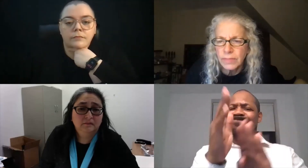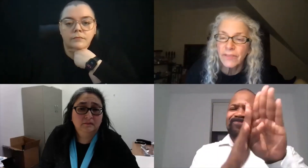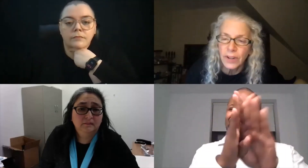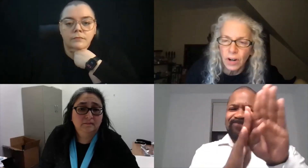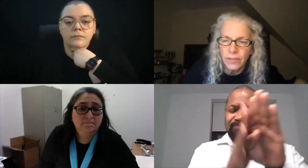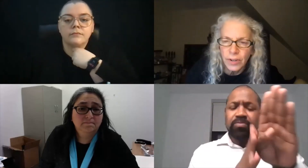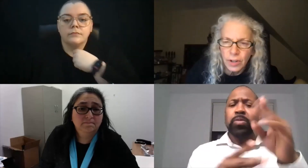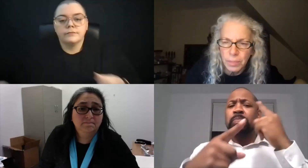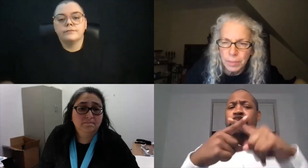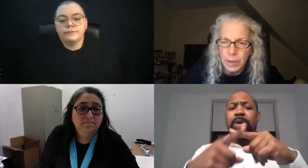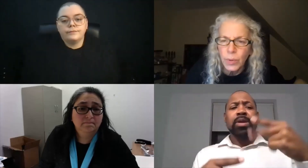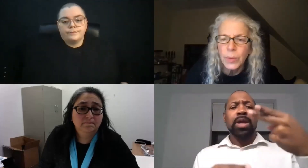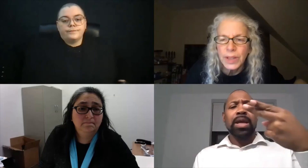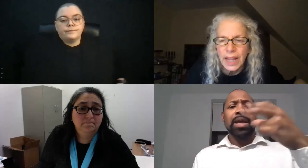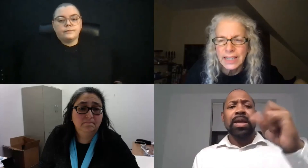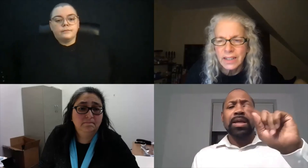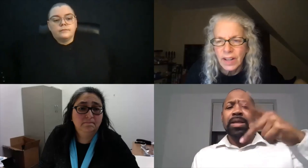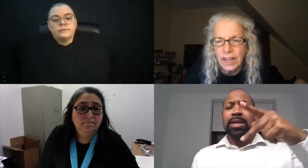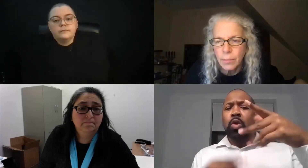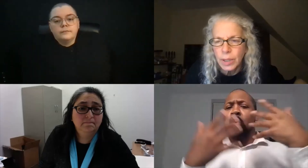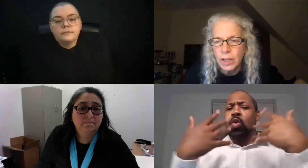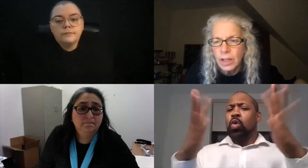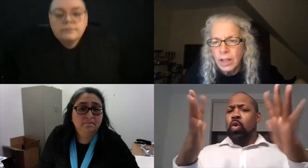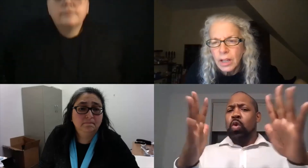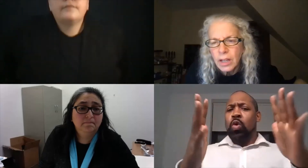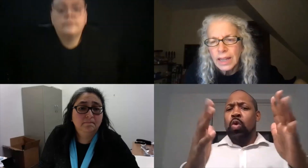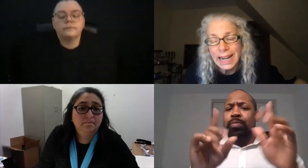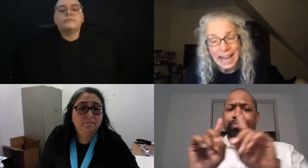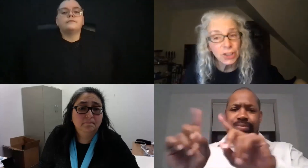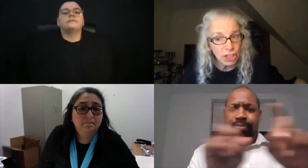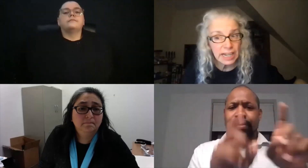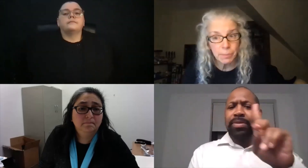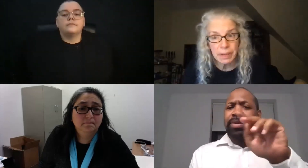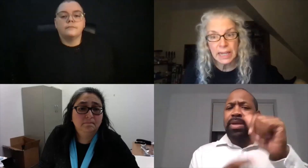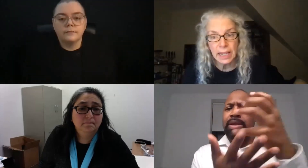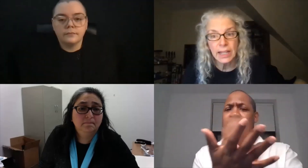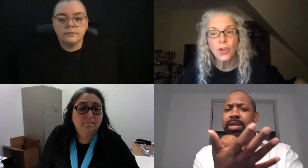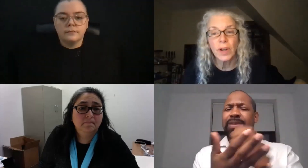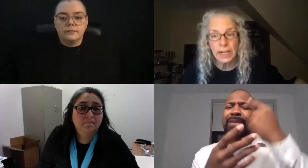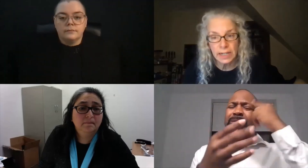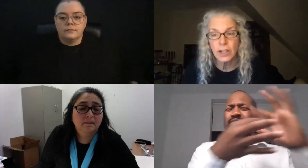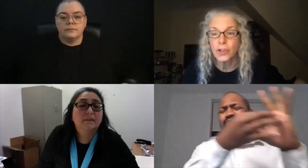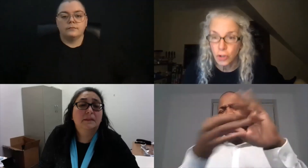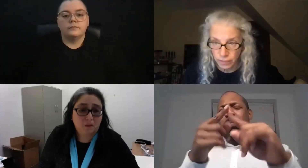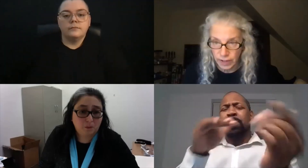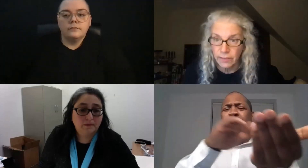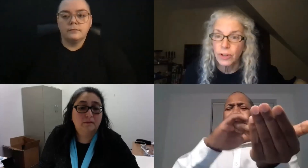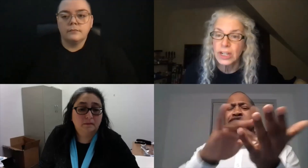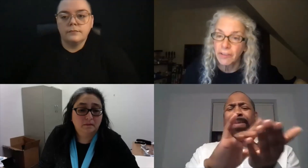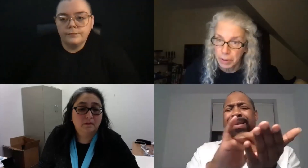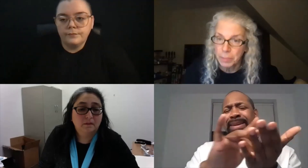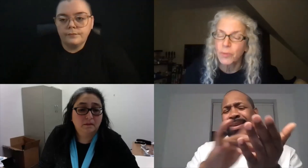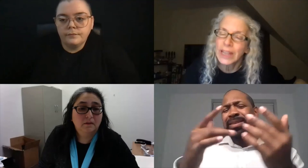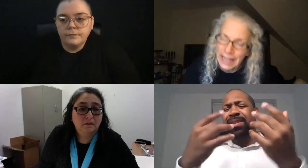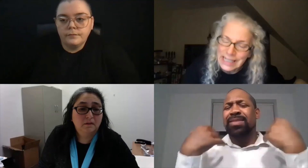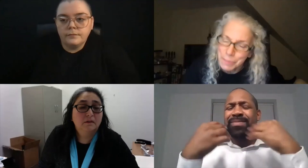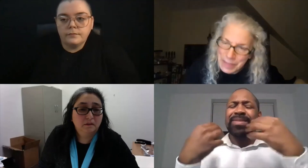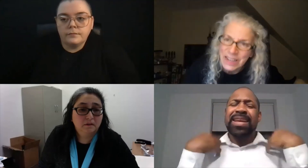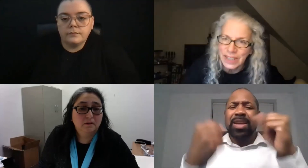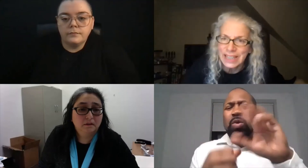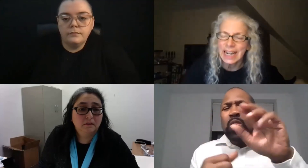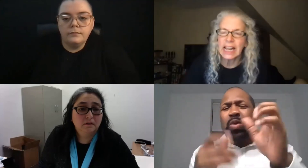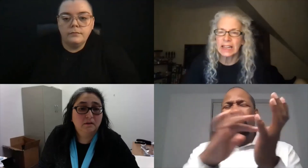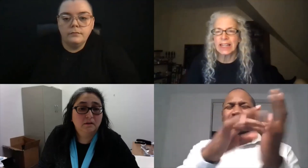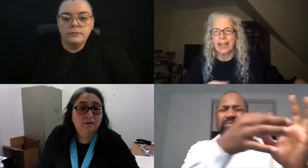deaf and hard of hearing people, and we would like to develop like HTSP has already done a survey for deaf people related